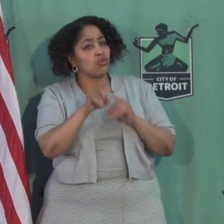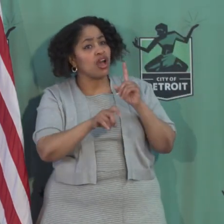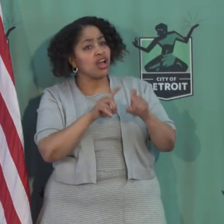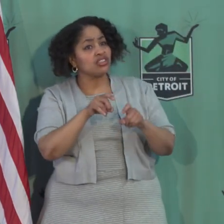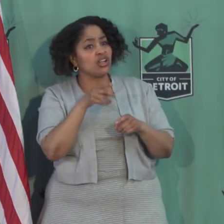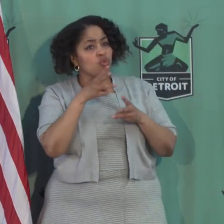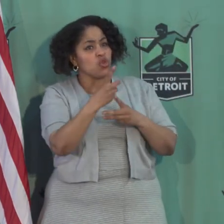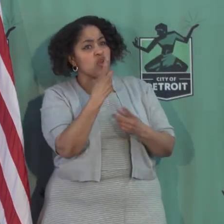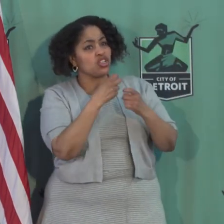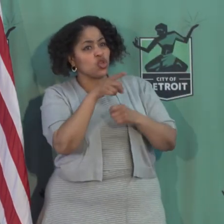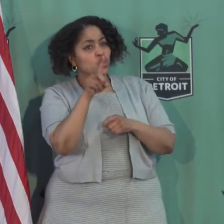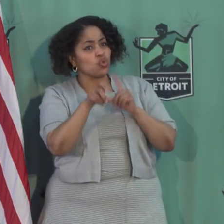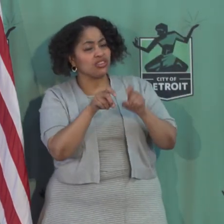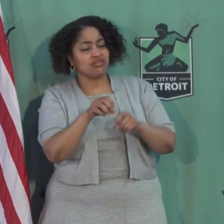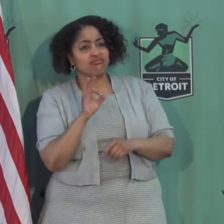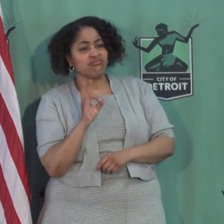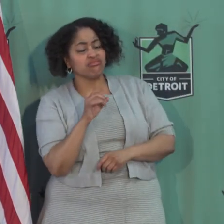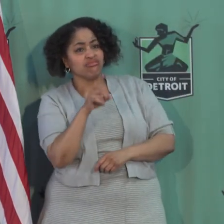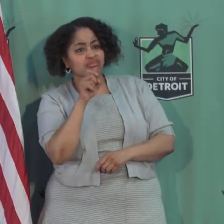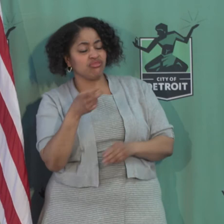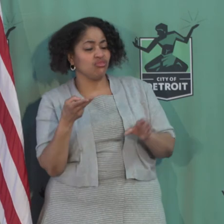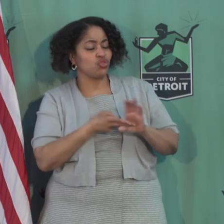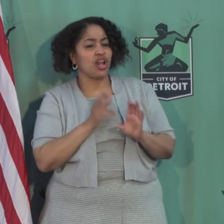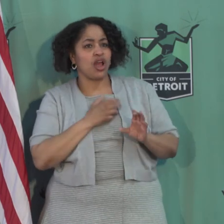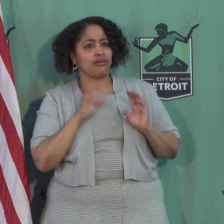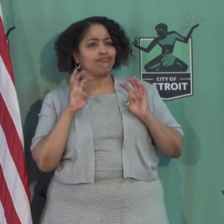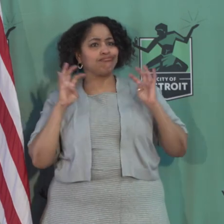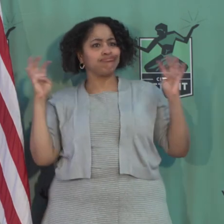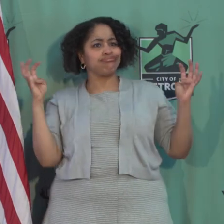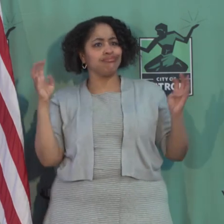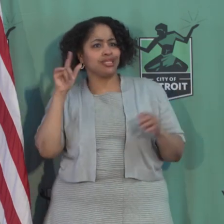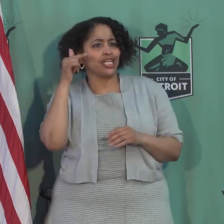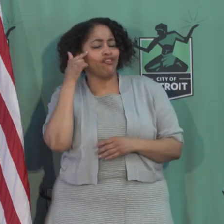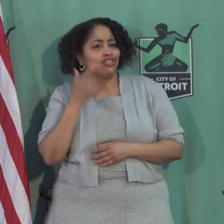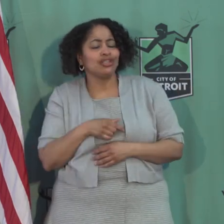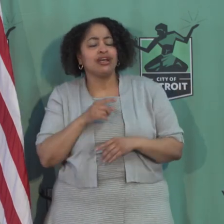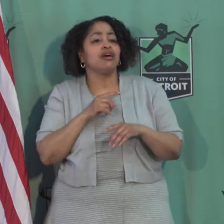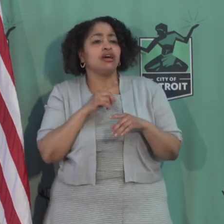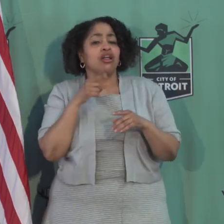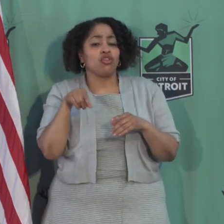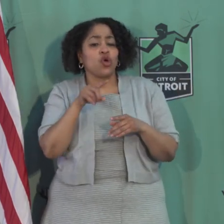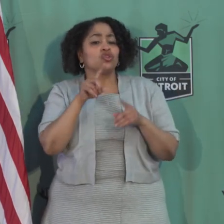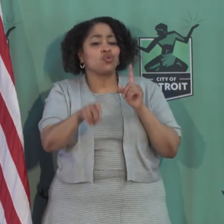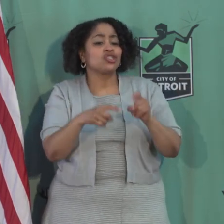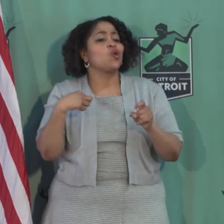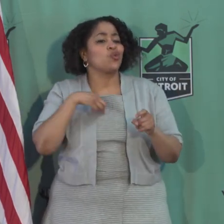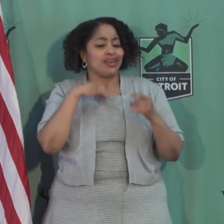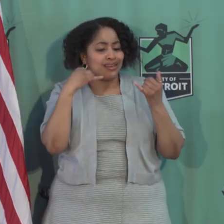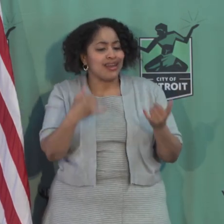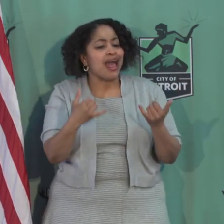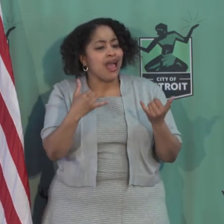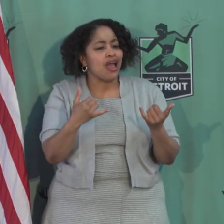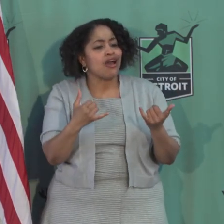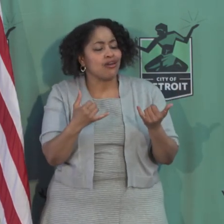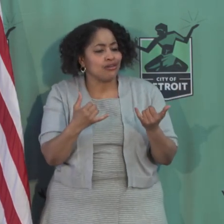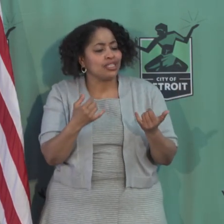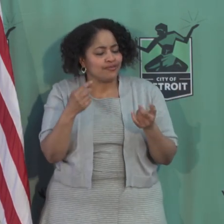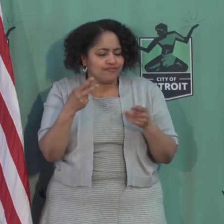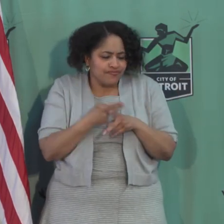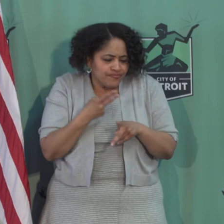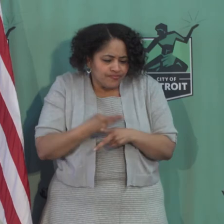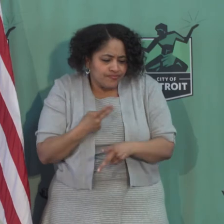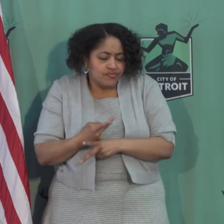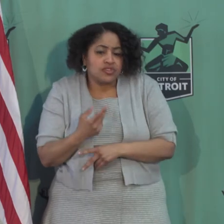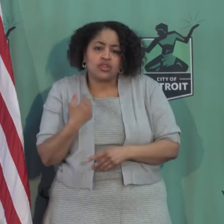the way you're asking them. So those are the questions that we're evaluating. We have the good fortune in that we